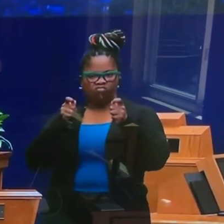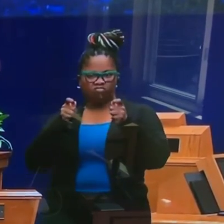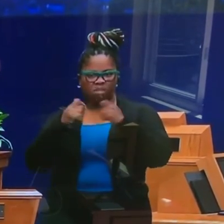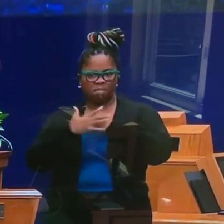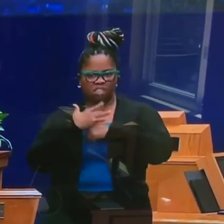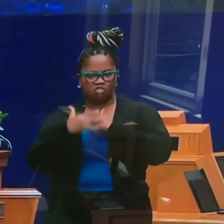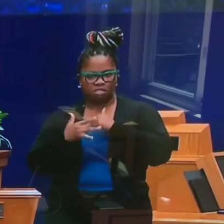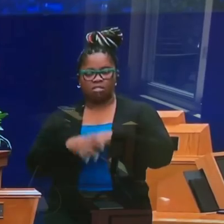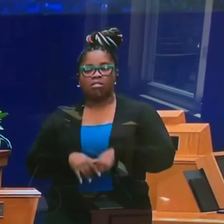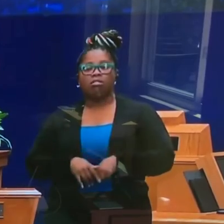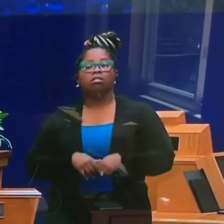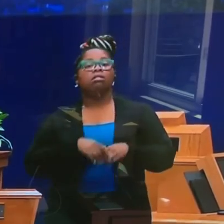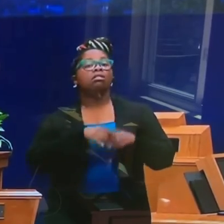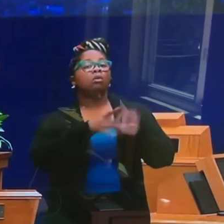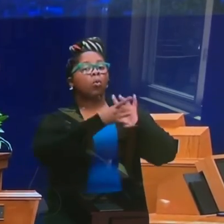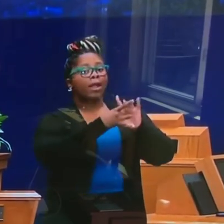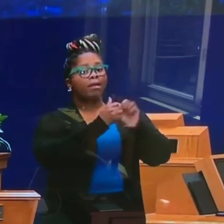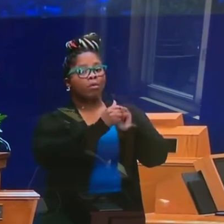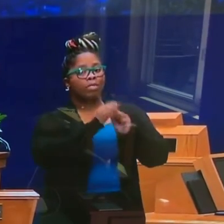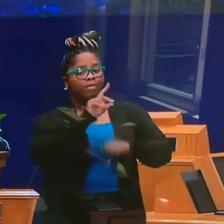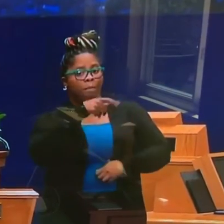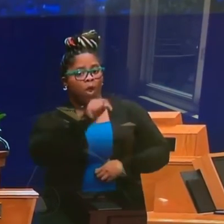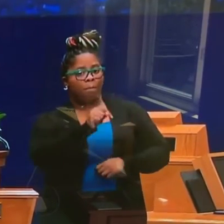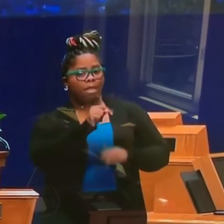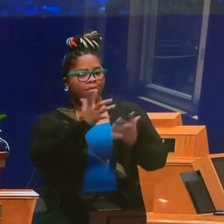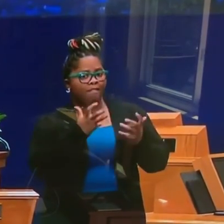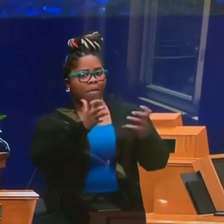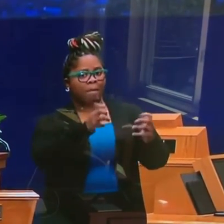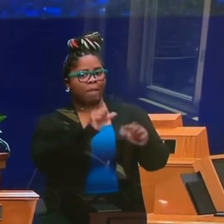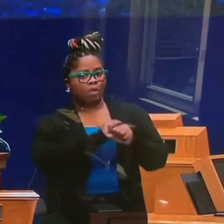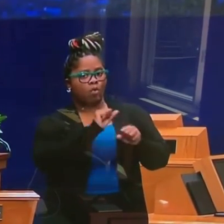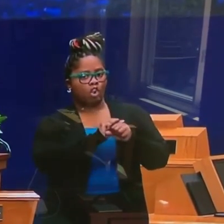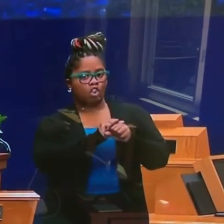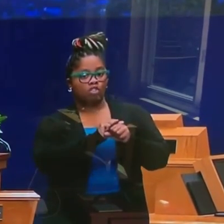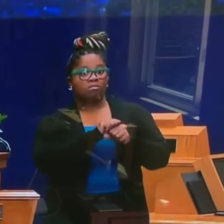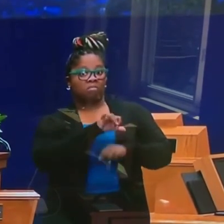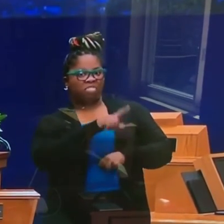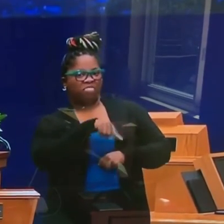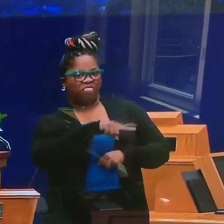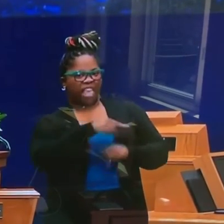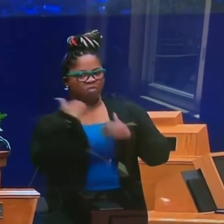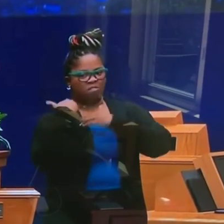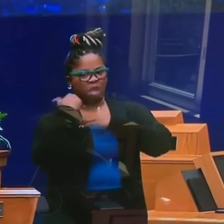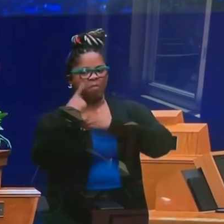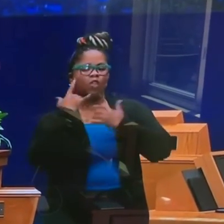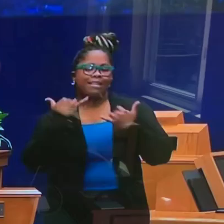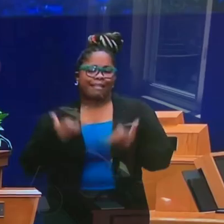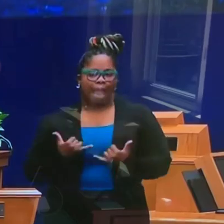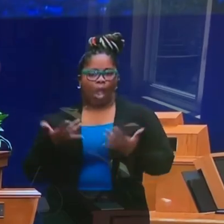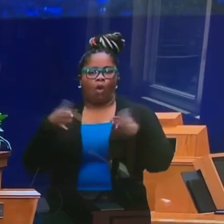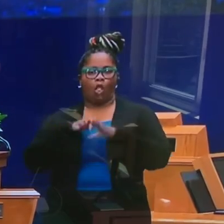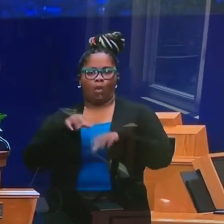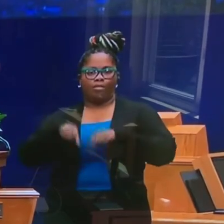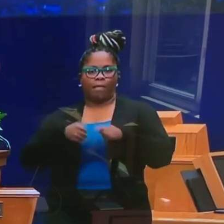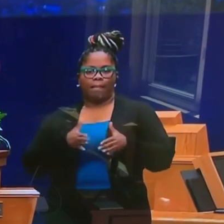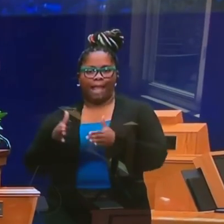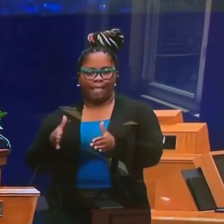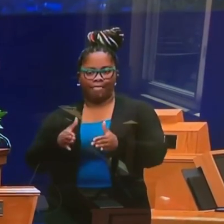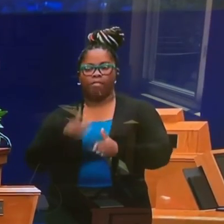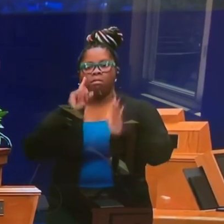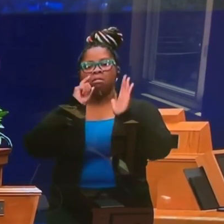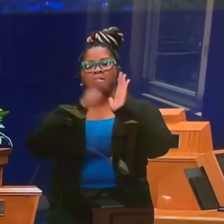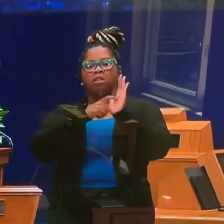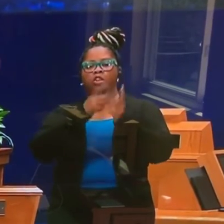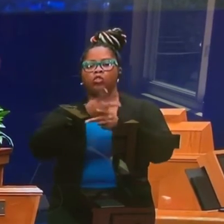with the Department of Public Works, which operates the now closed bike path. I want to acknowledge Supervisors Han and